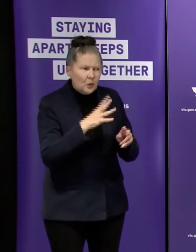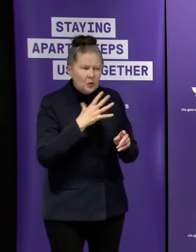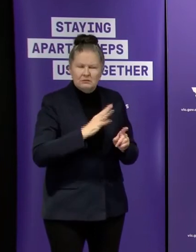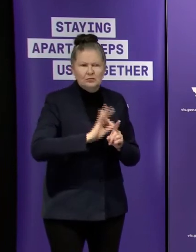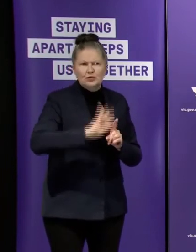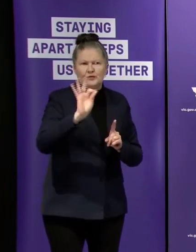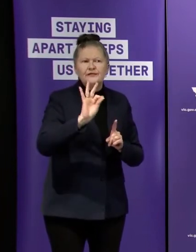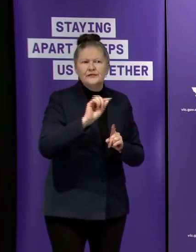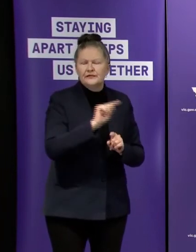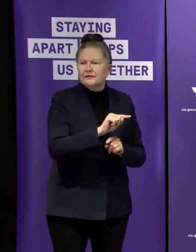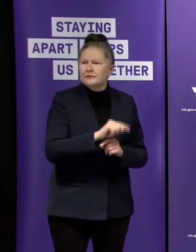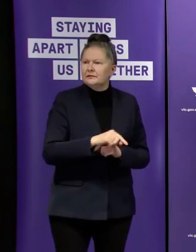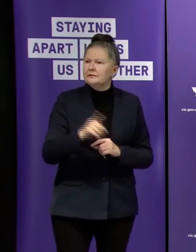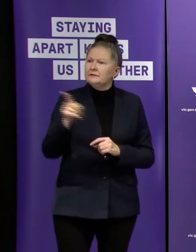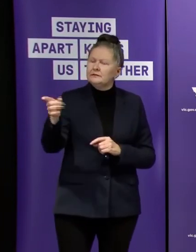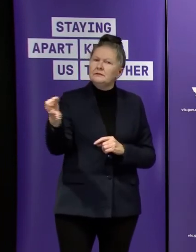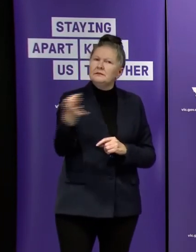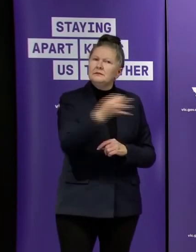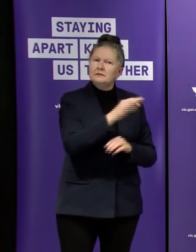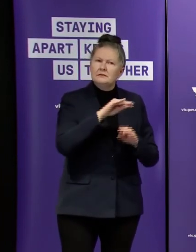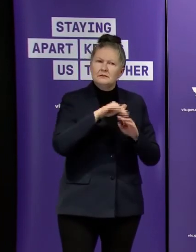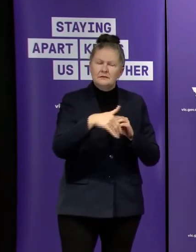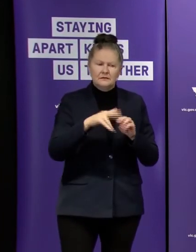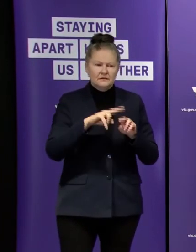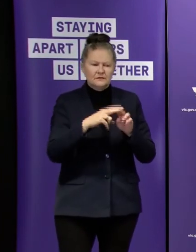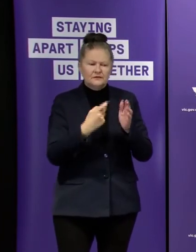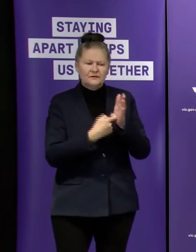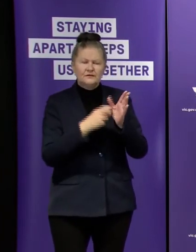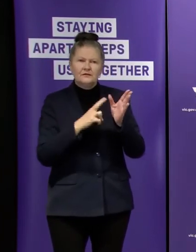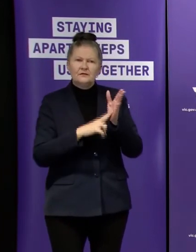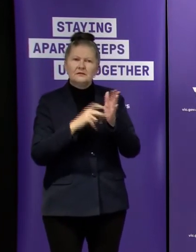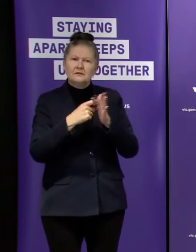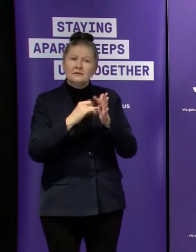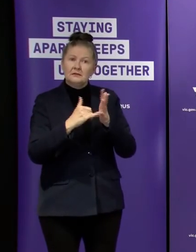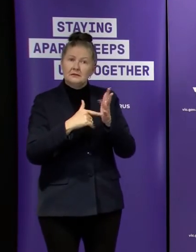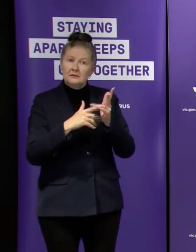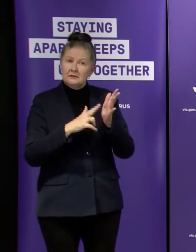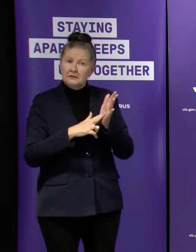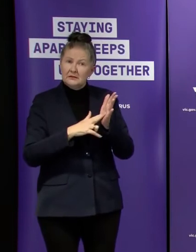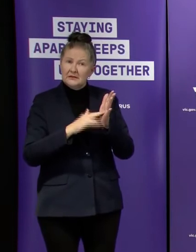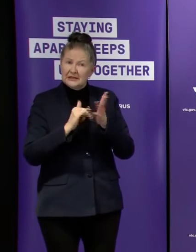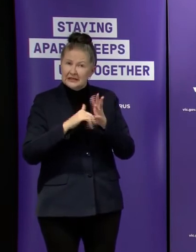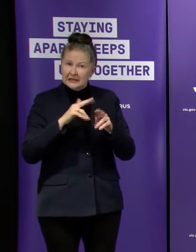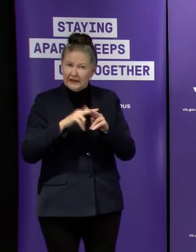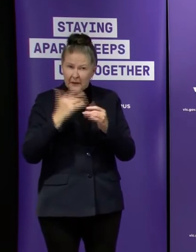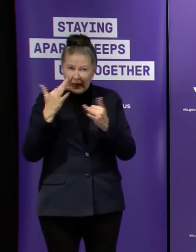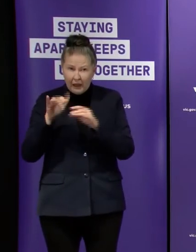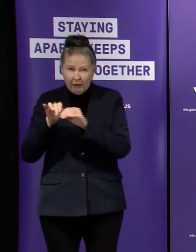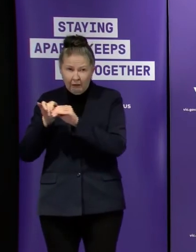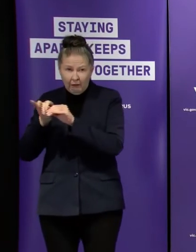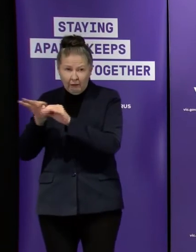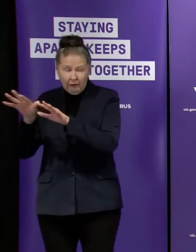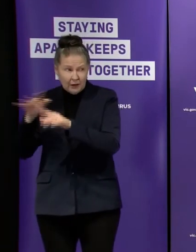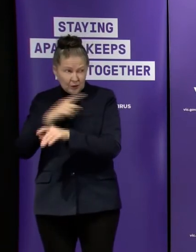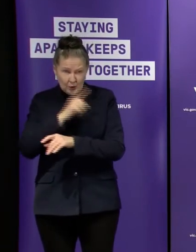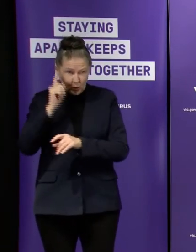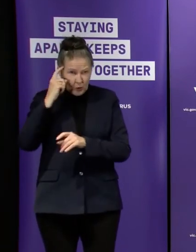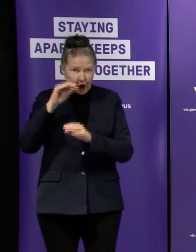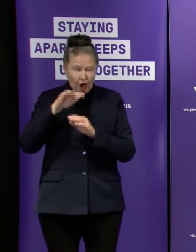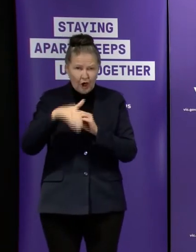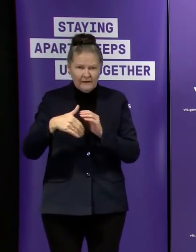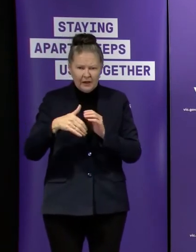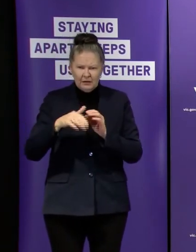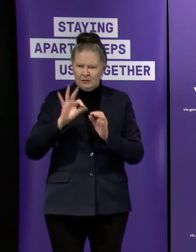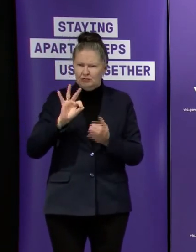act on that is that acceptable is the oh hns standards working are you worried about that